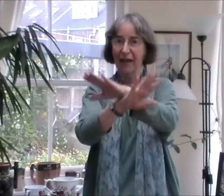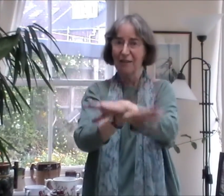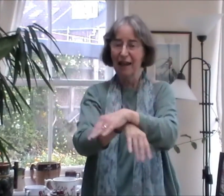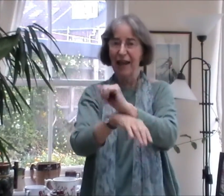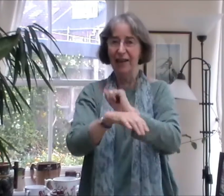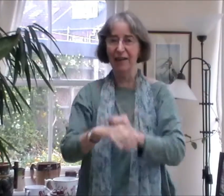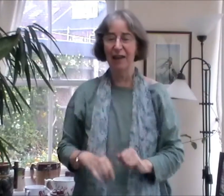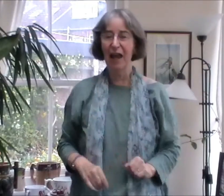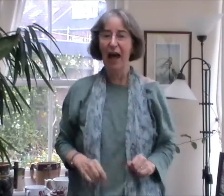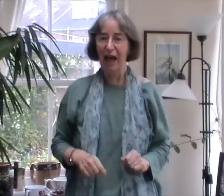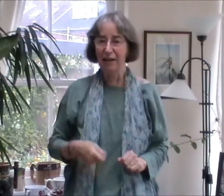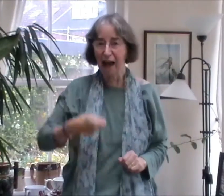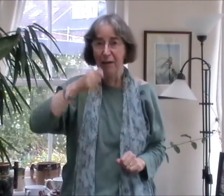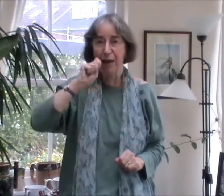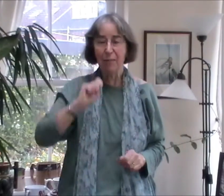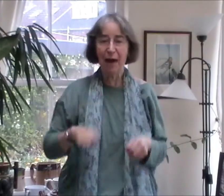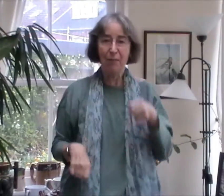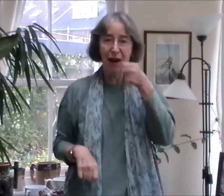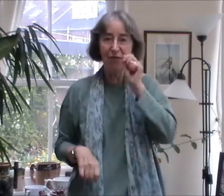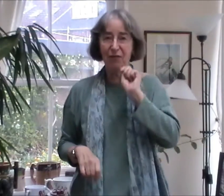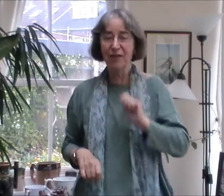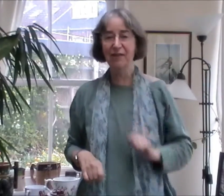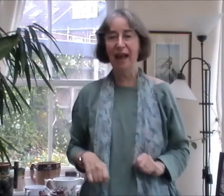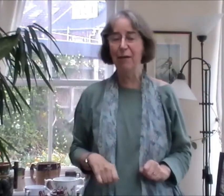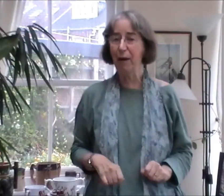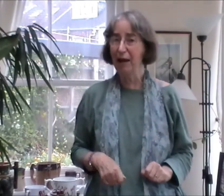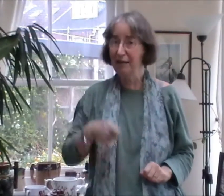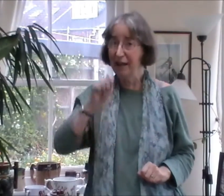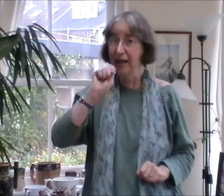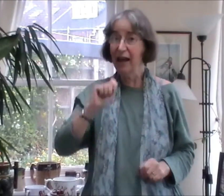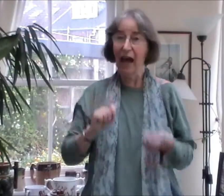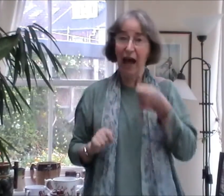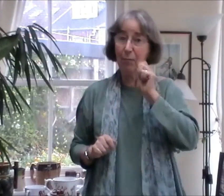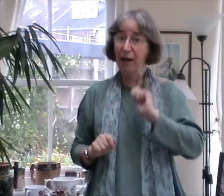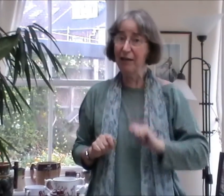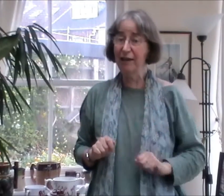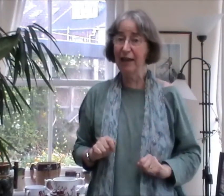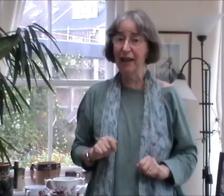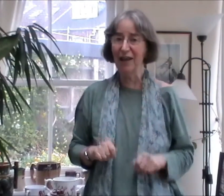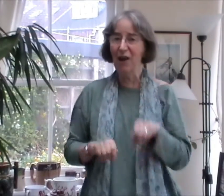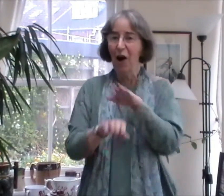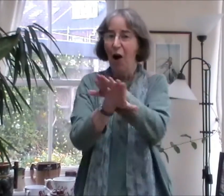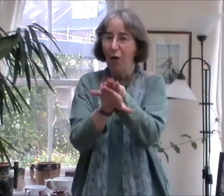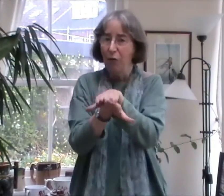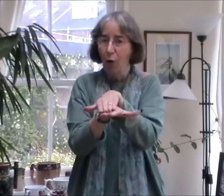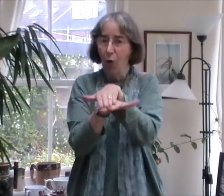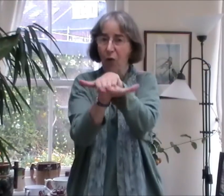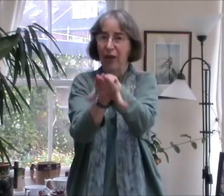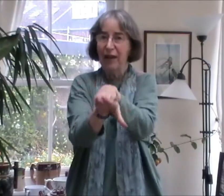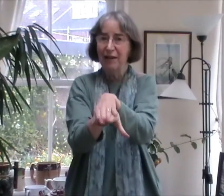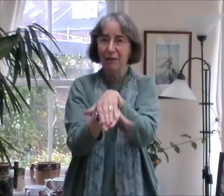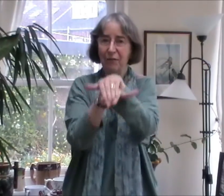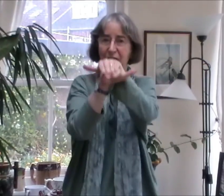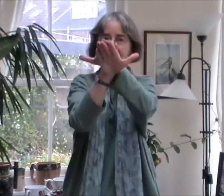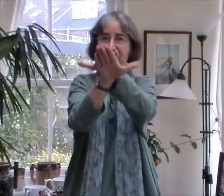tail. And I make my breakfast and my dinner and my tea of all the little fishes